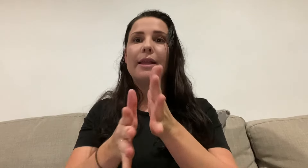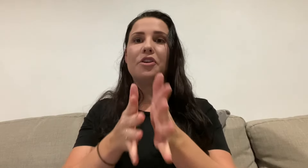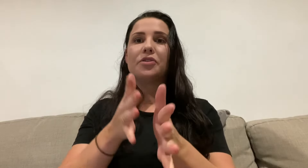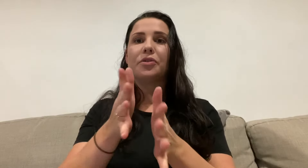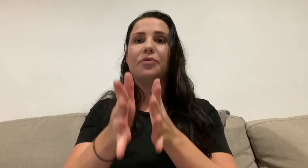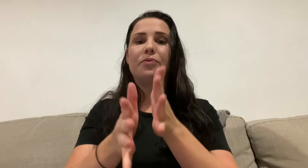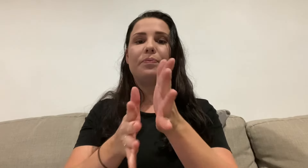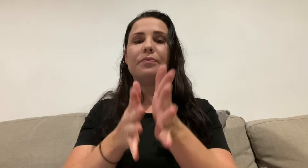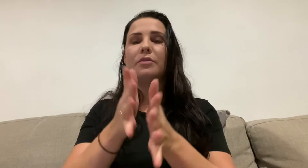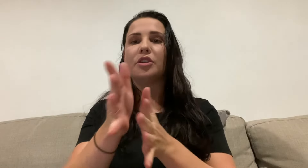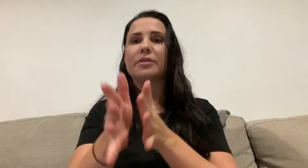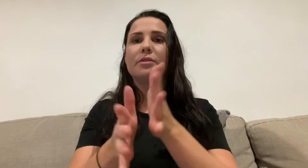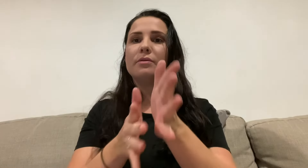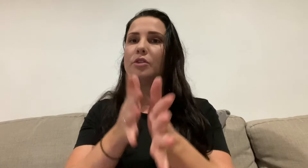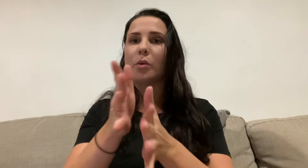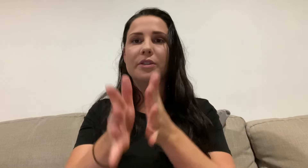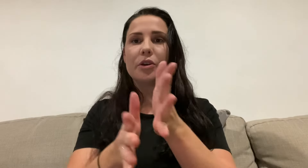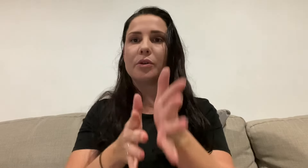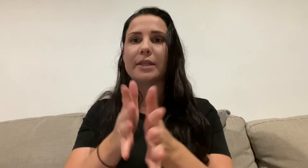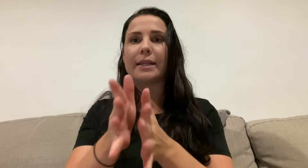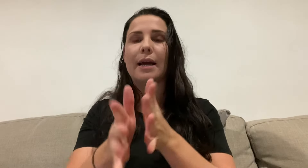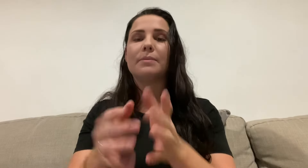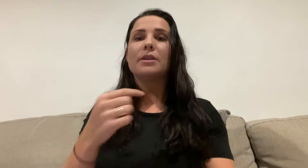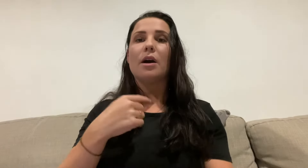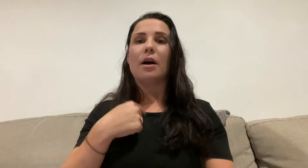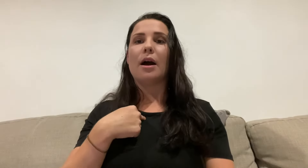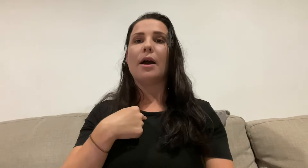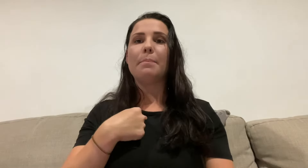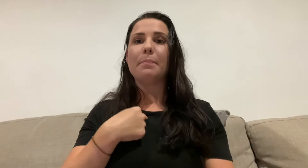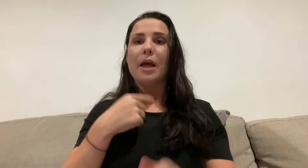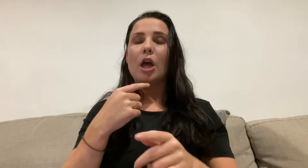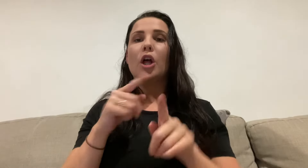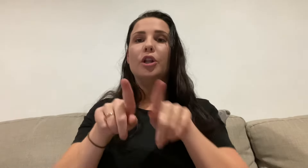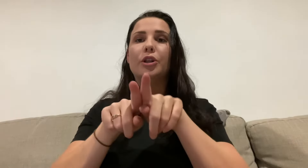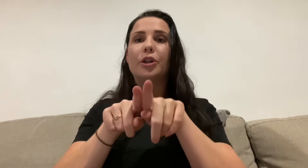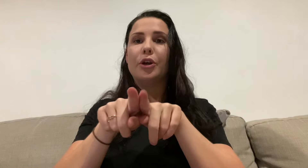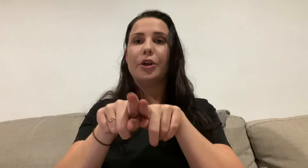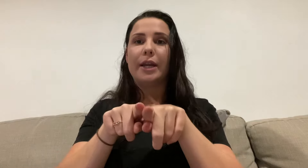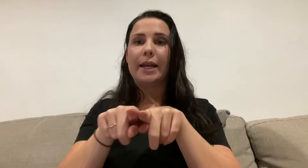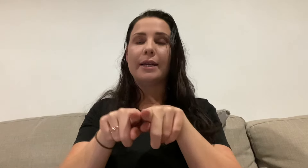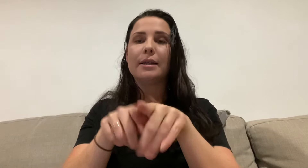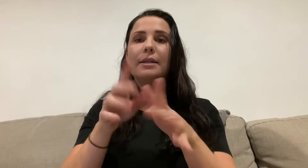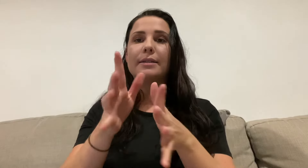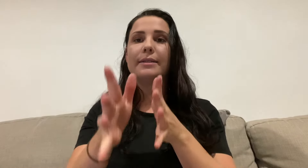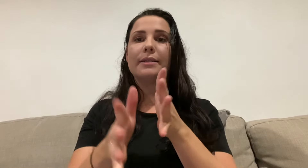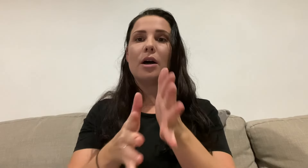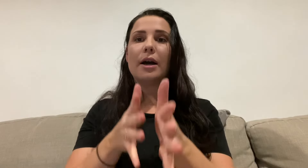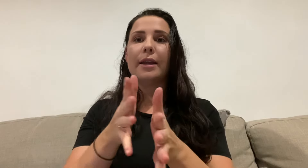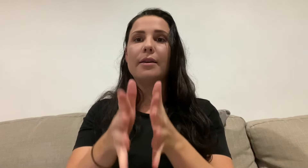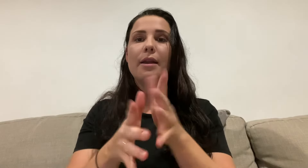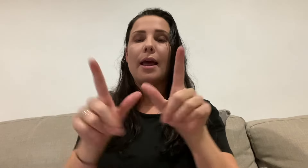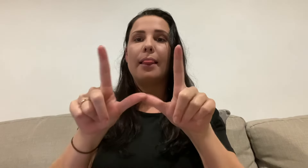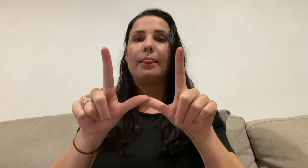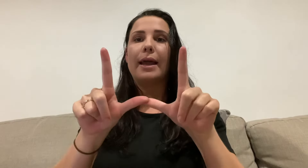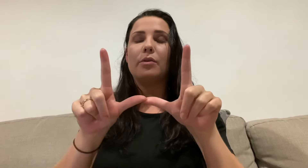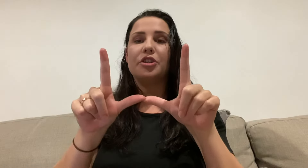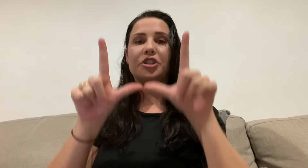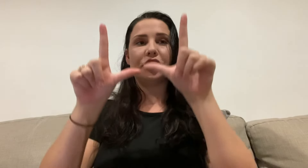then you sort of just go in circles like that. So I'm learning sign language is just